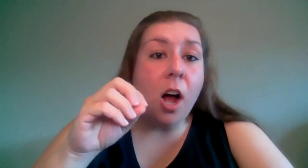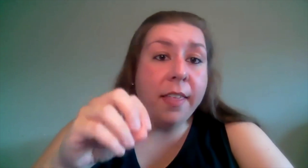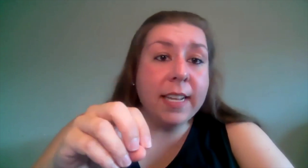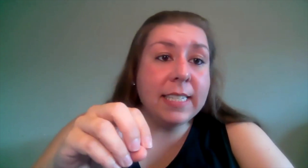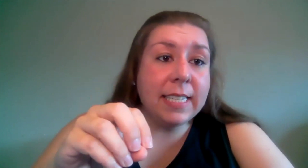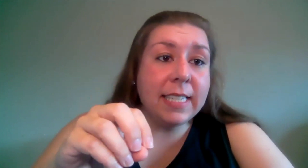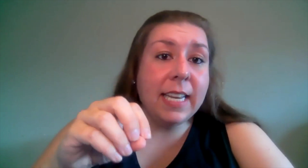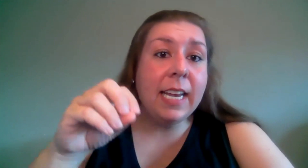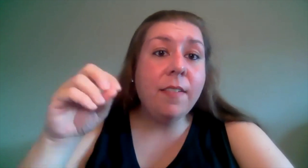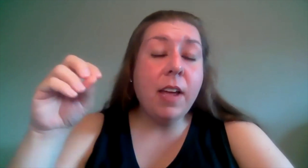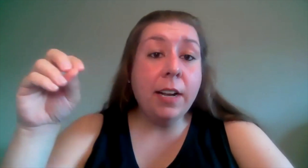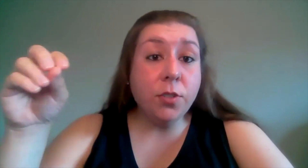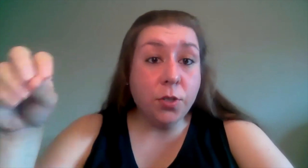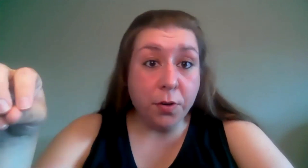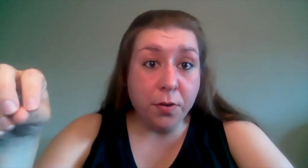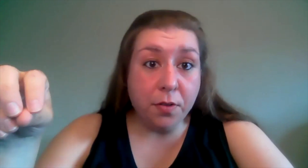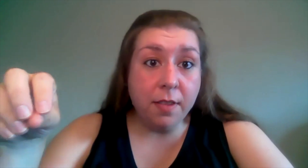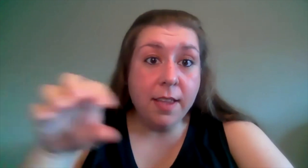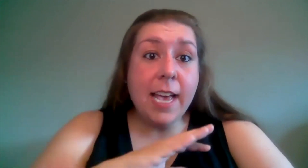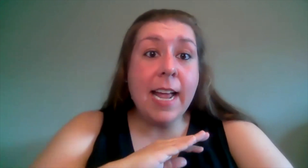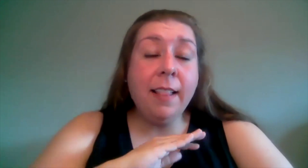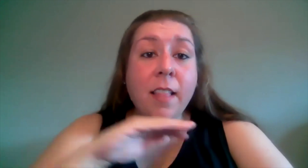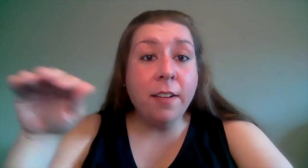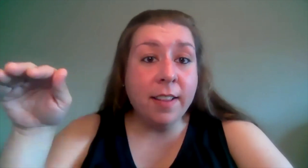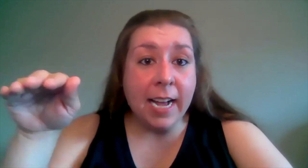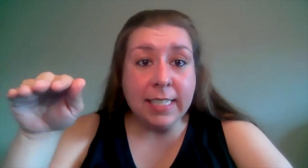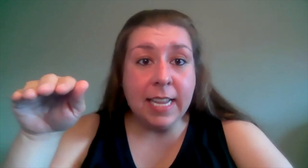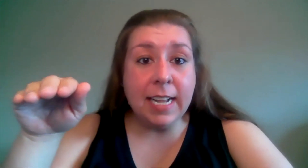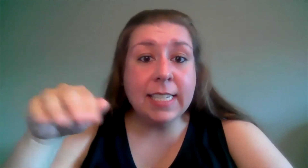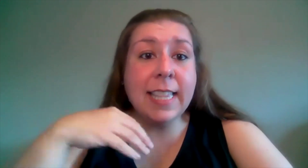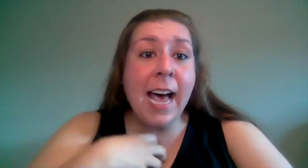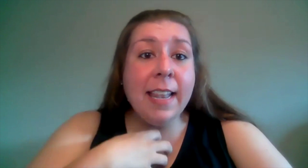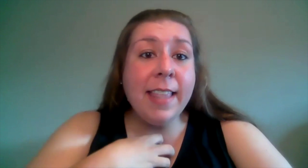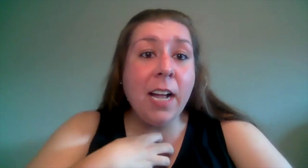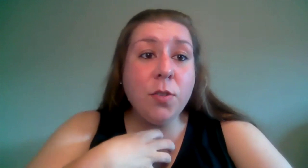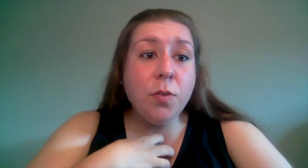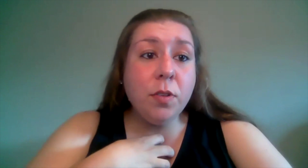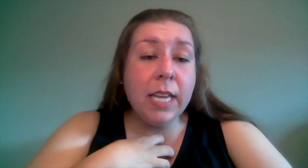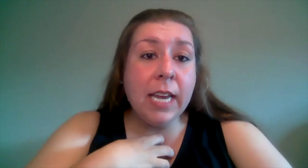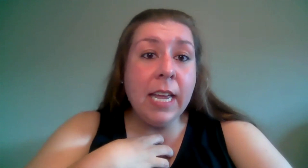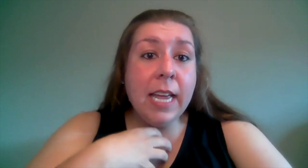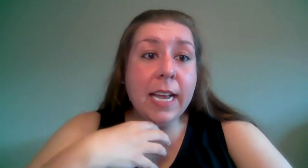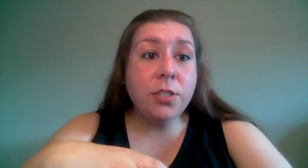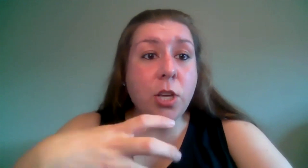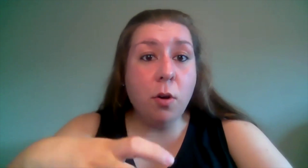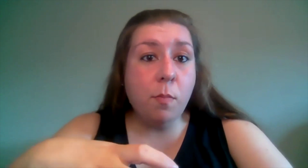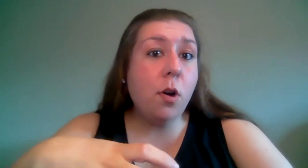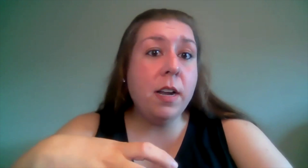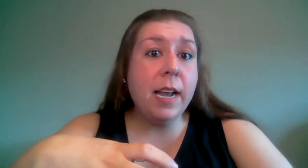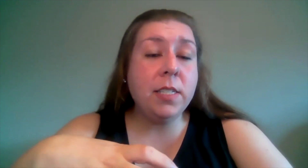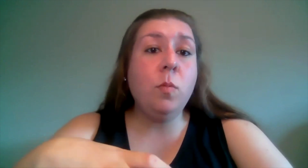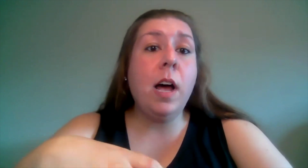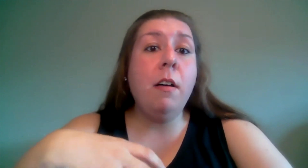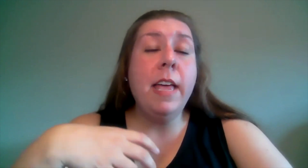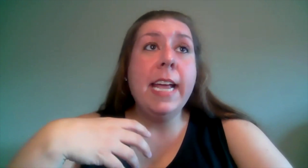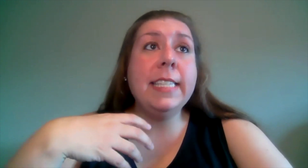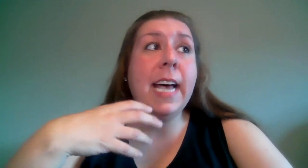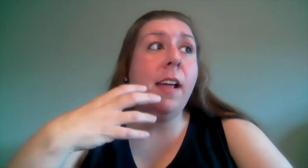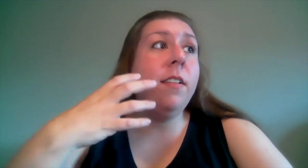authenticity and truth and i loved that sentence because that that truly is so important as well is that